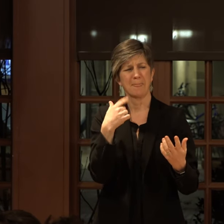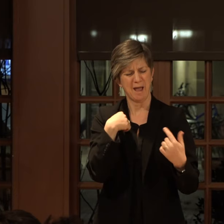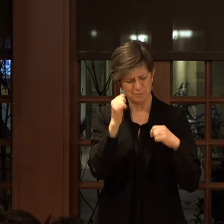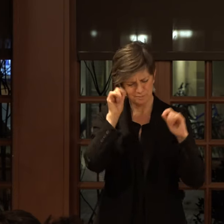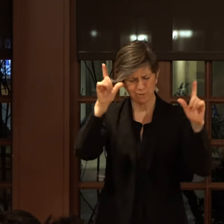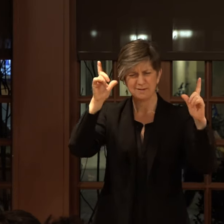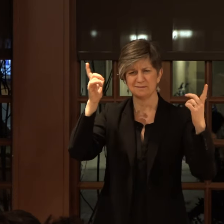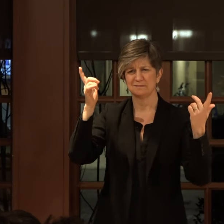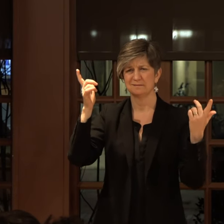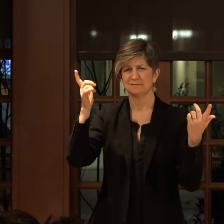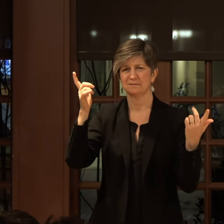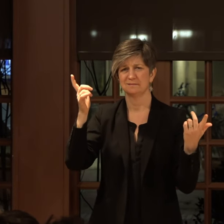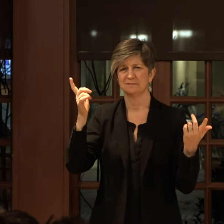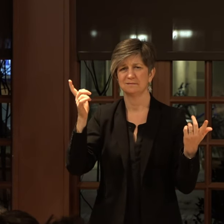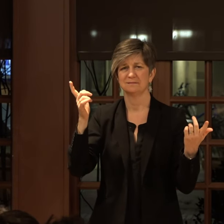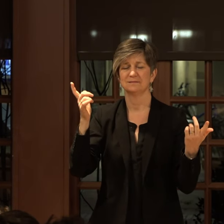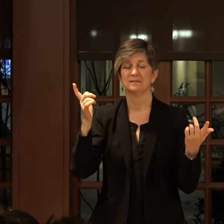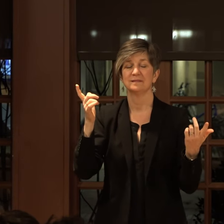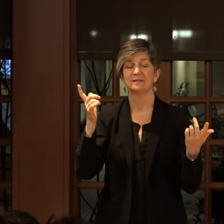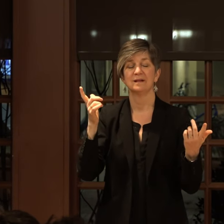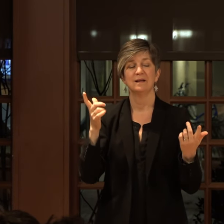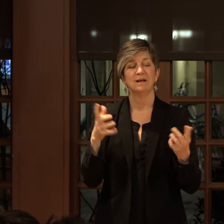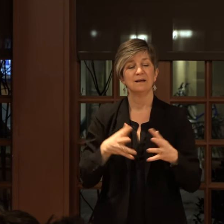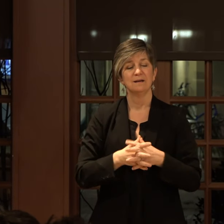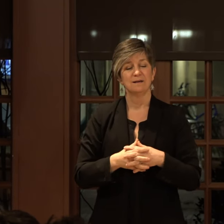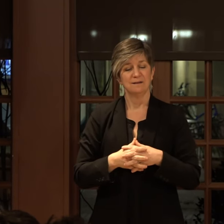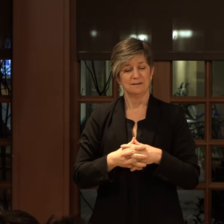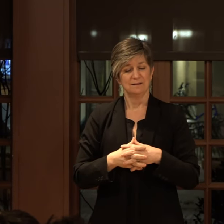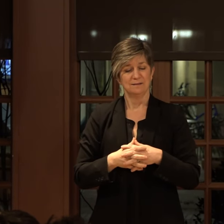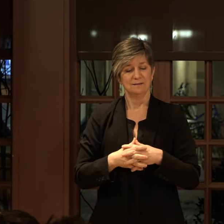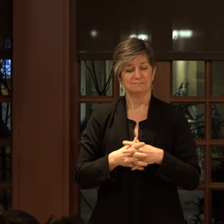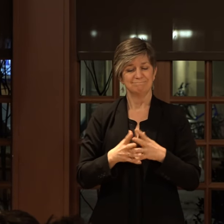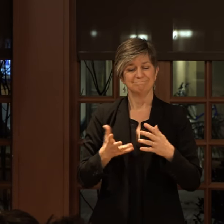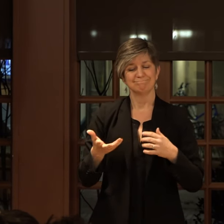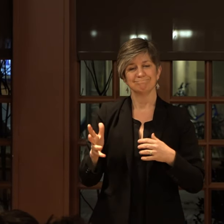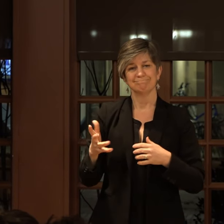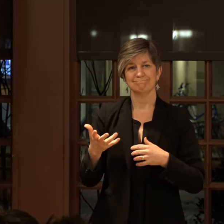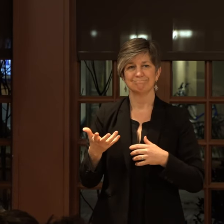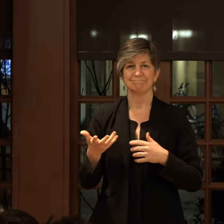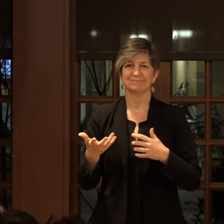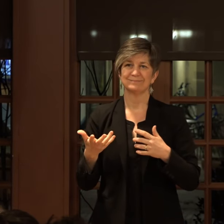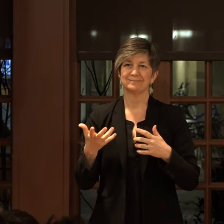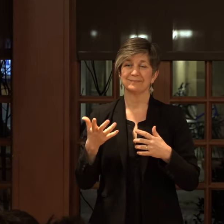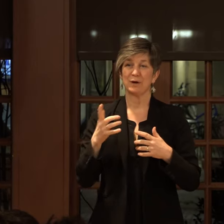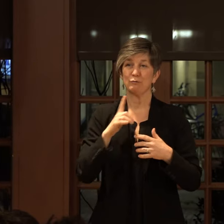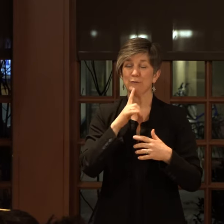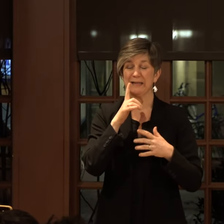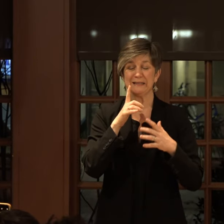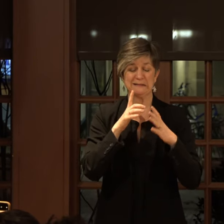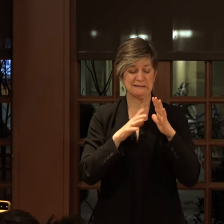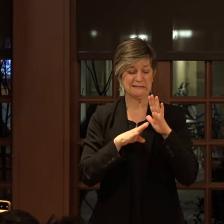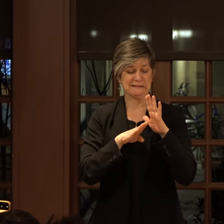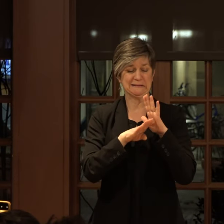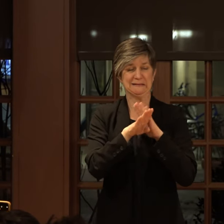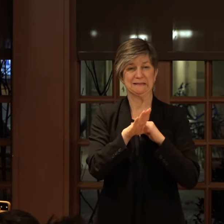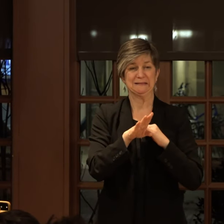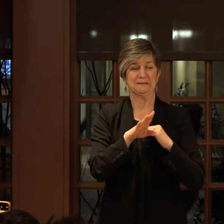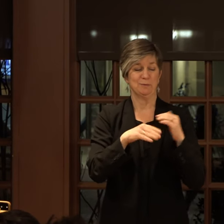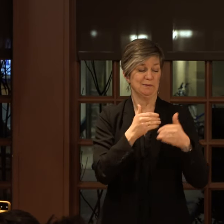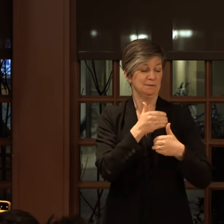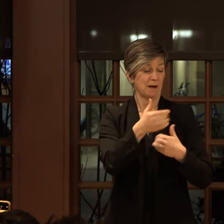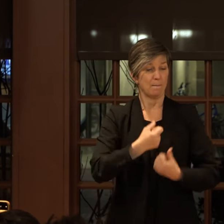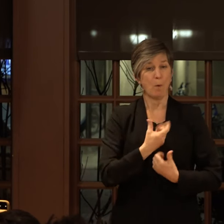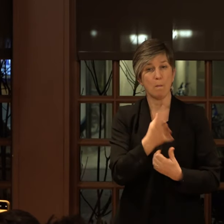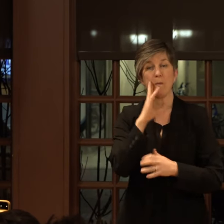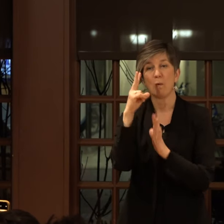to me and sort of peaked with this one poem that I'm going to read